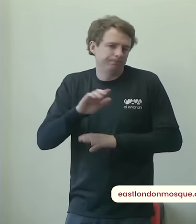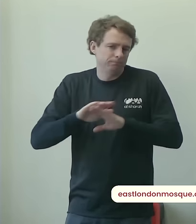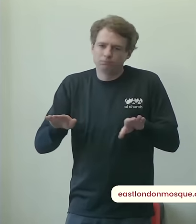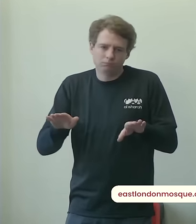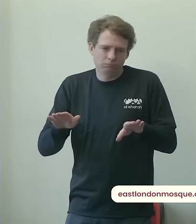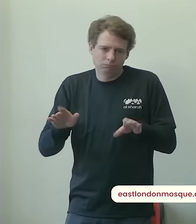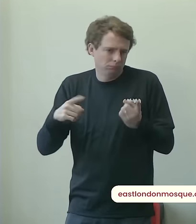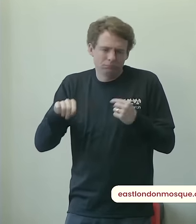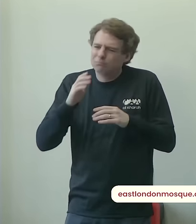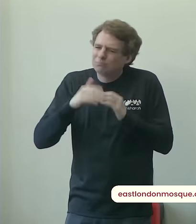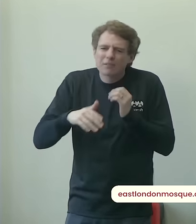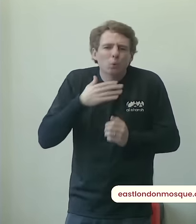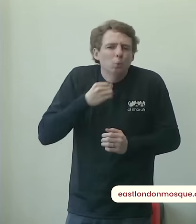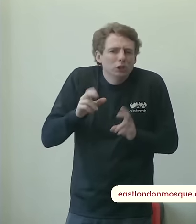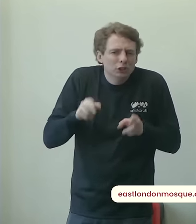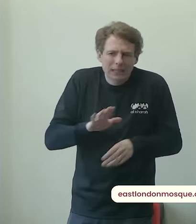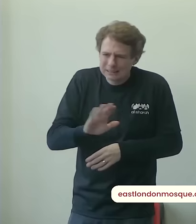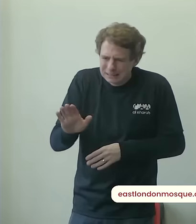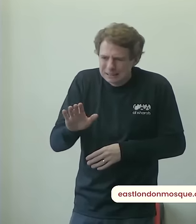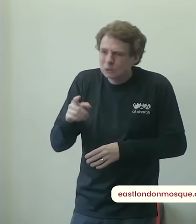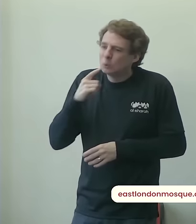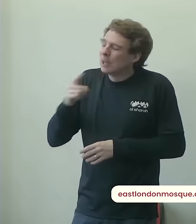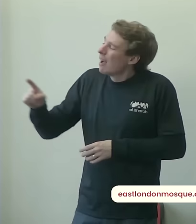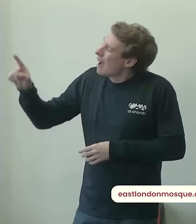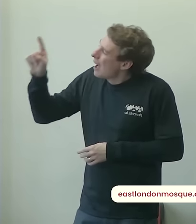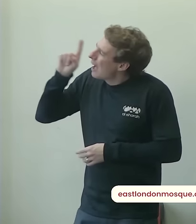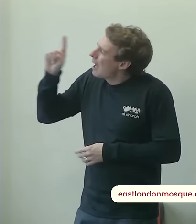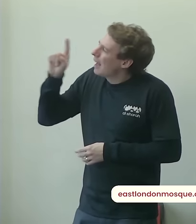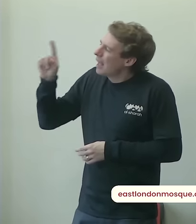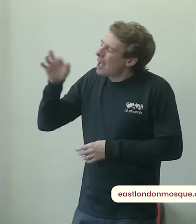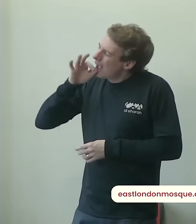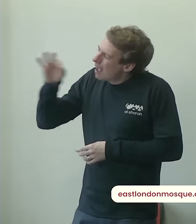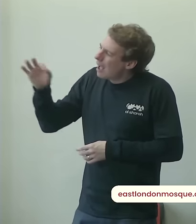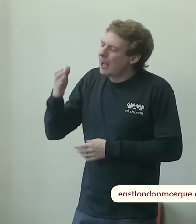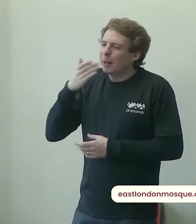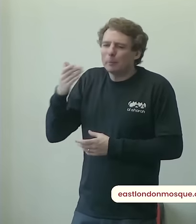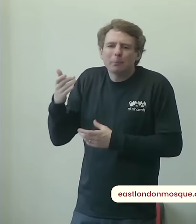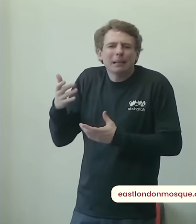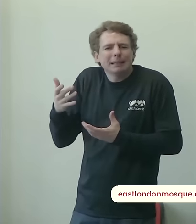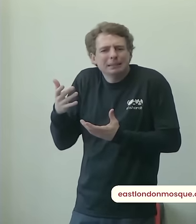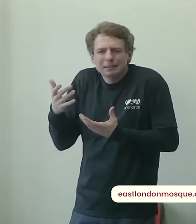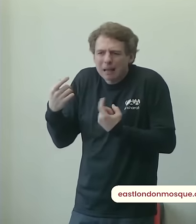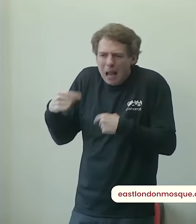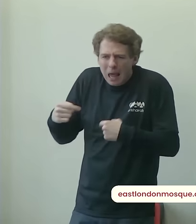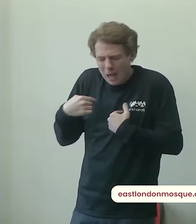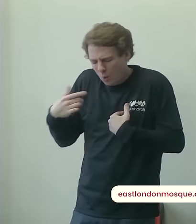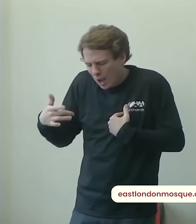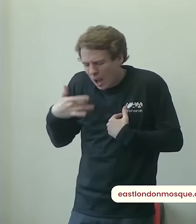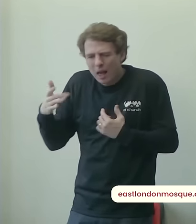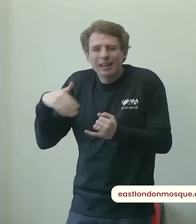that life is better for me and take me away when you know that it is better for me to leave amazing it means